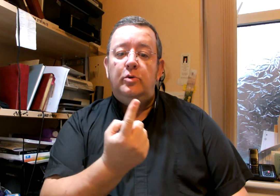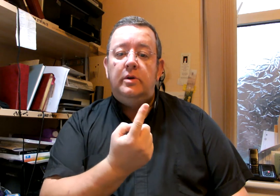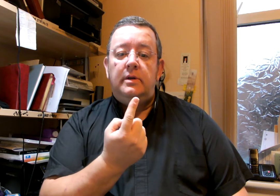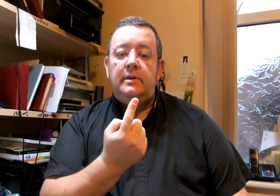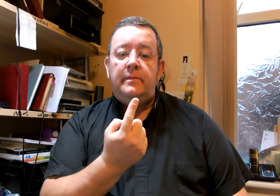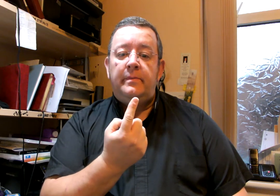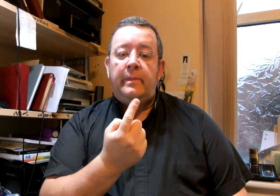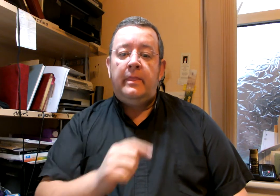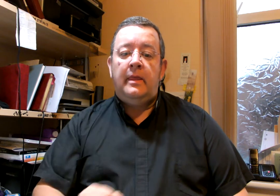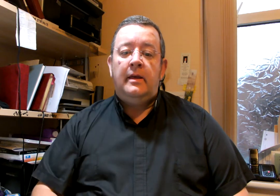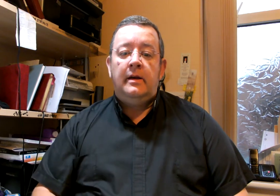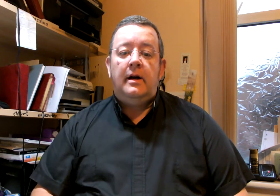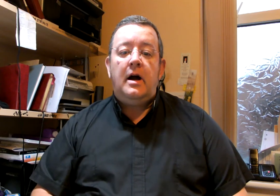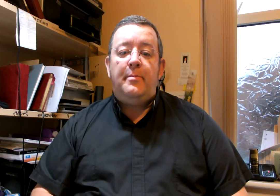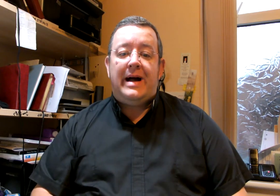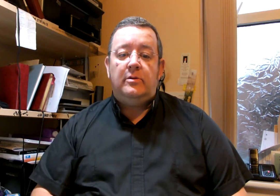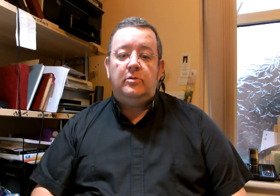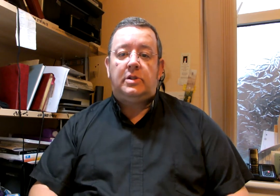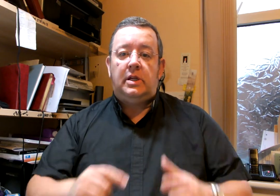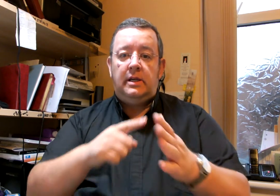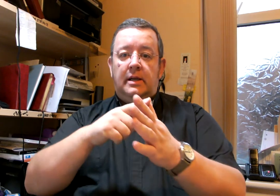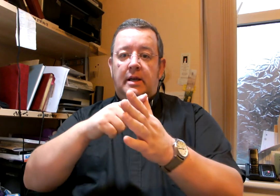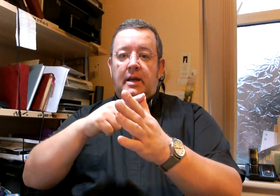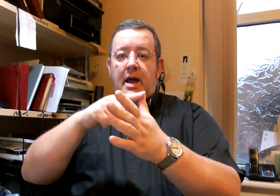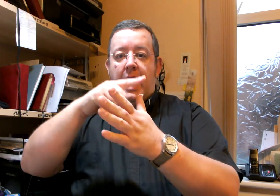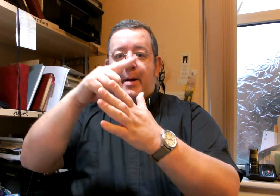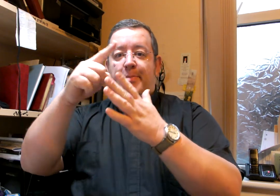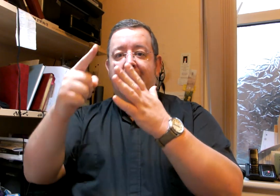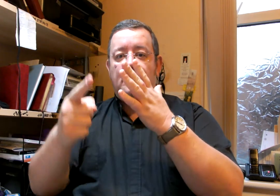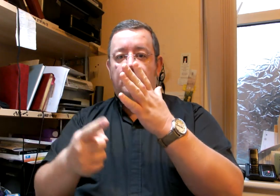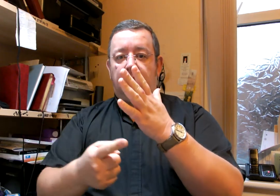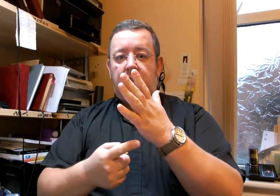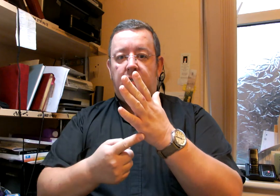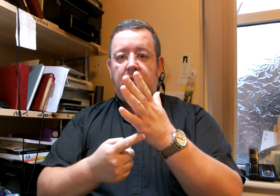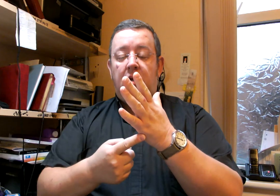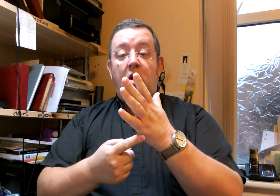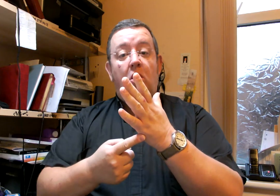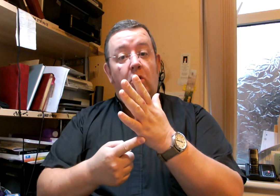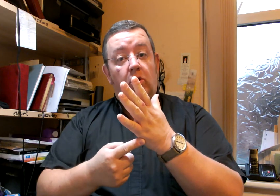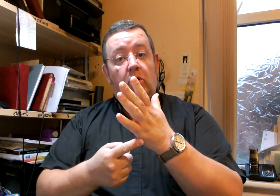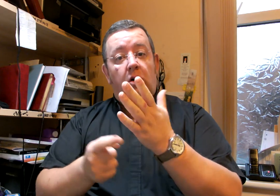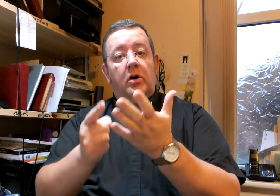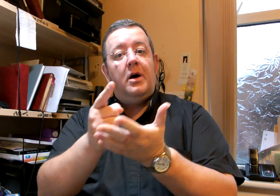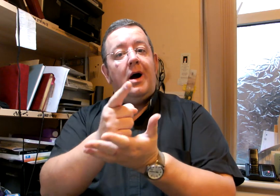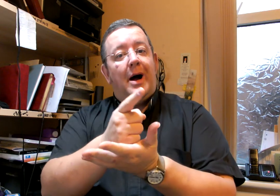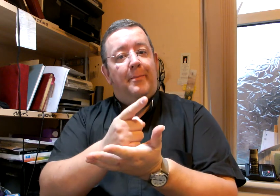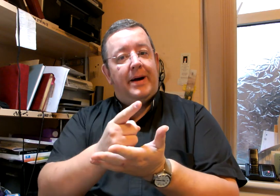about about or about